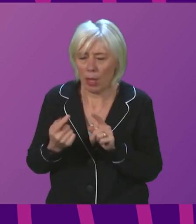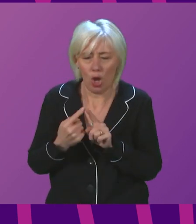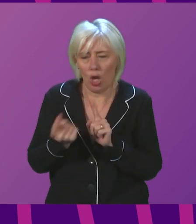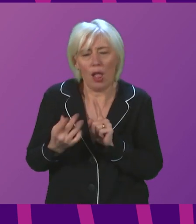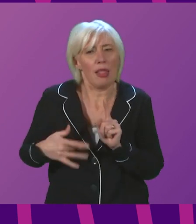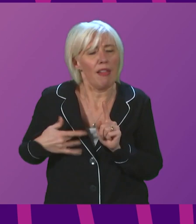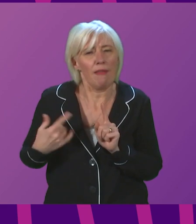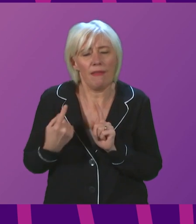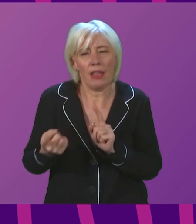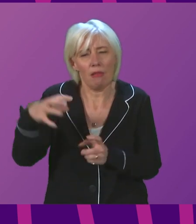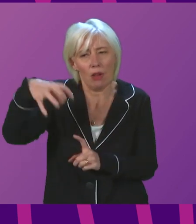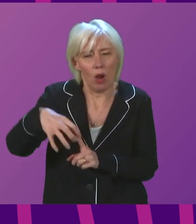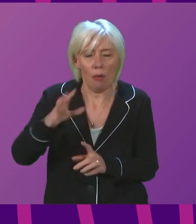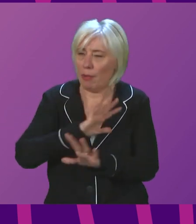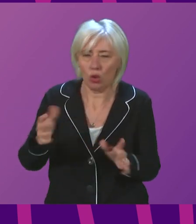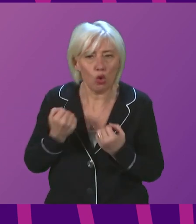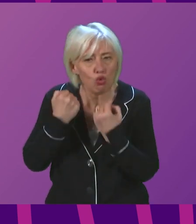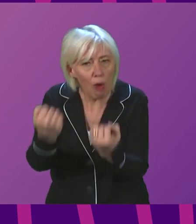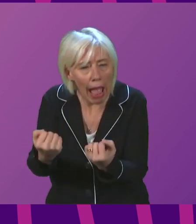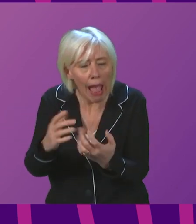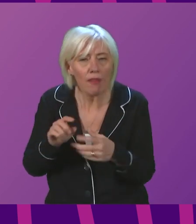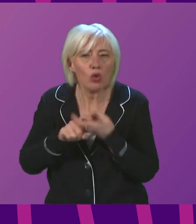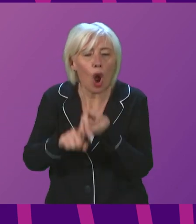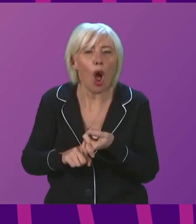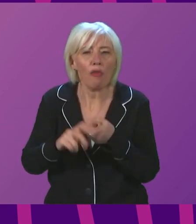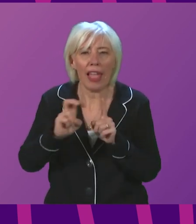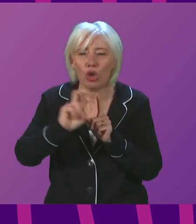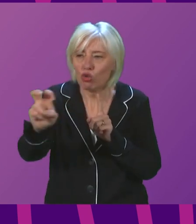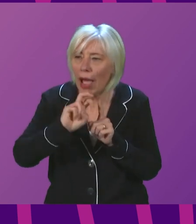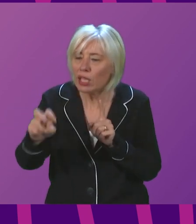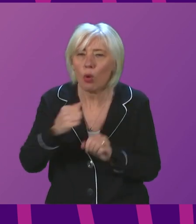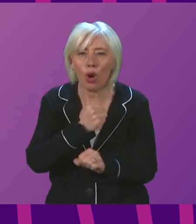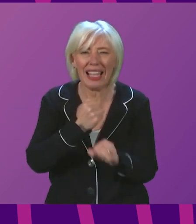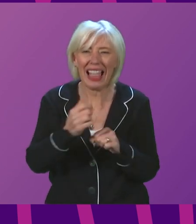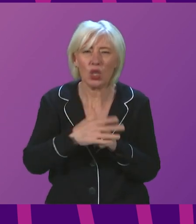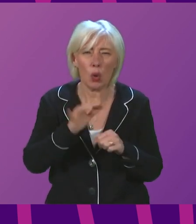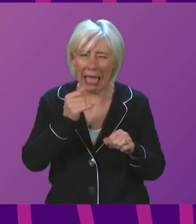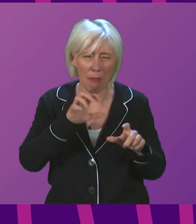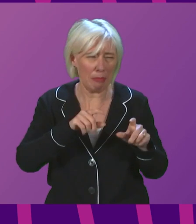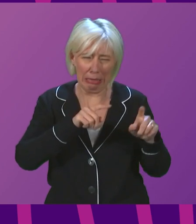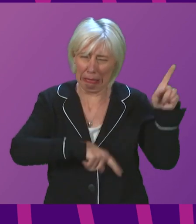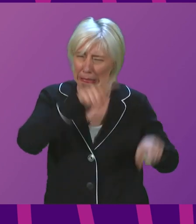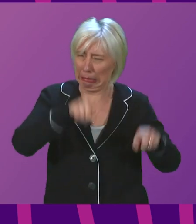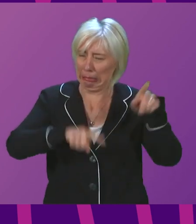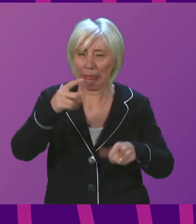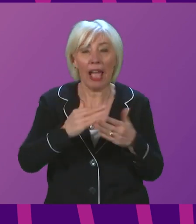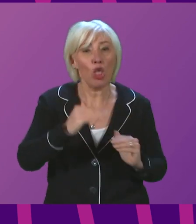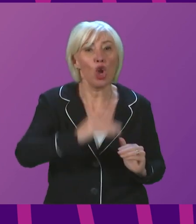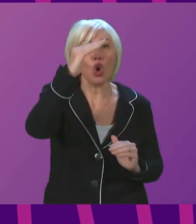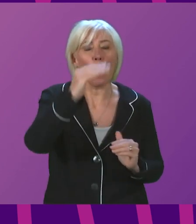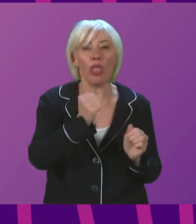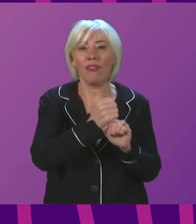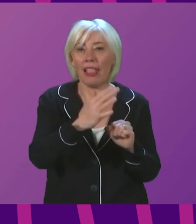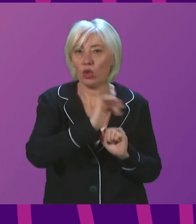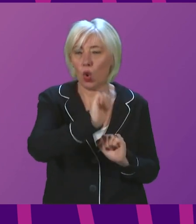vaccination sites and don't drive, and so they are reliant on public transport, which in Glasgow is patchy, especially in the north of the city. This not only